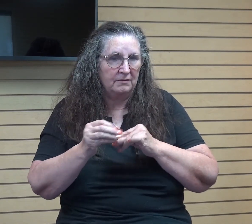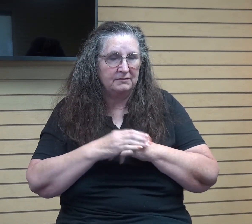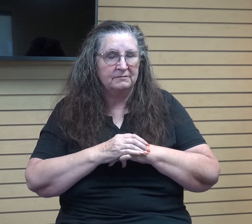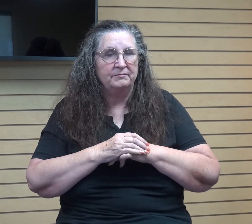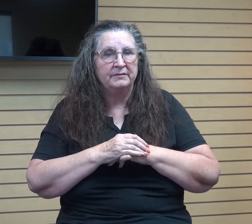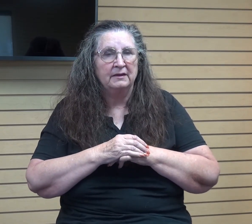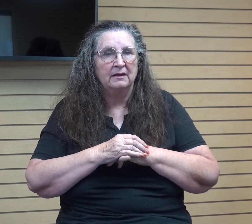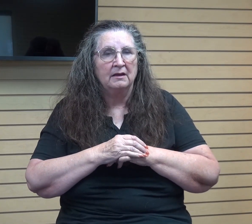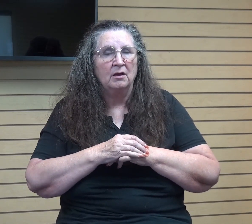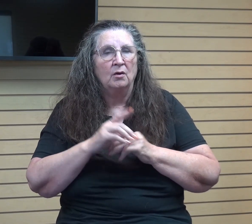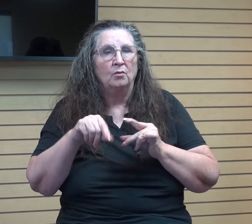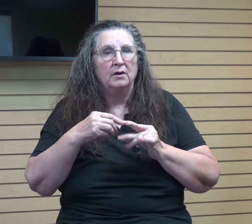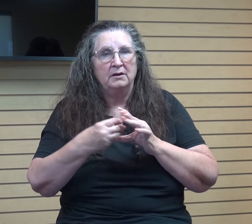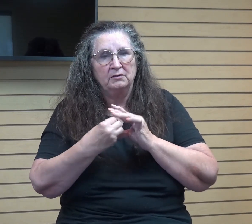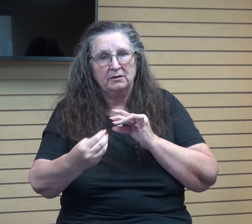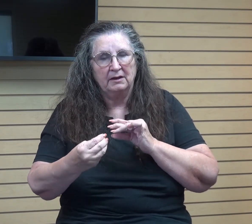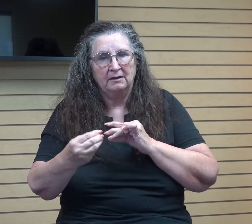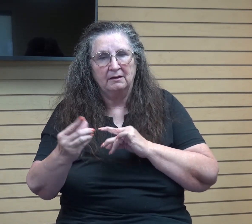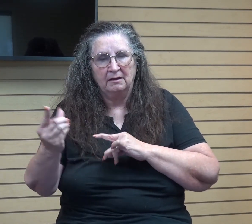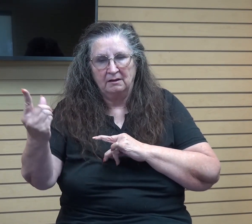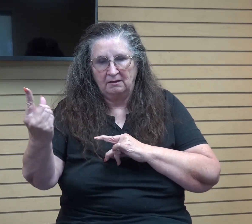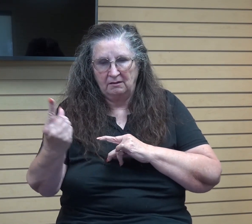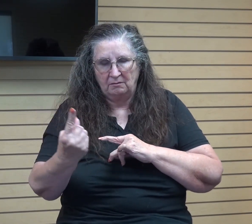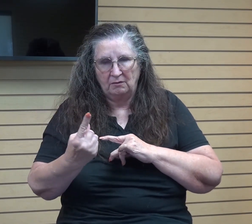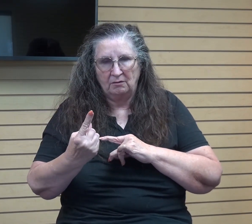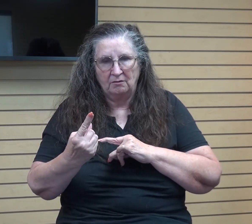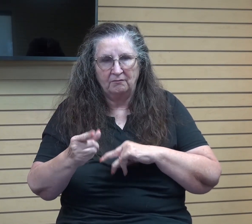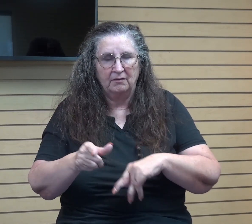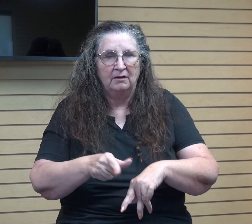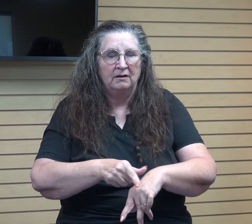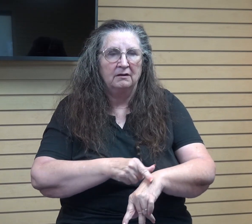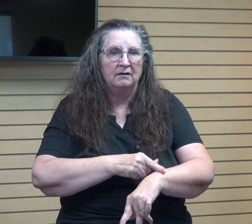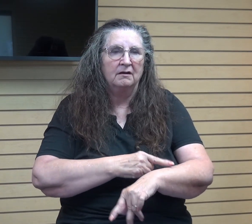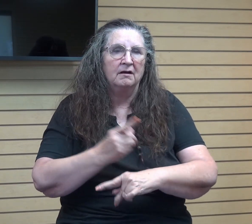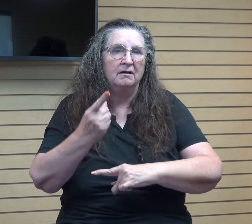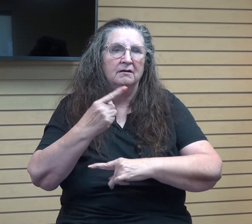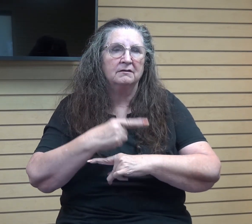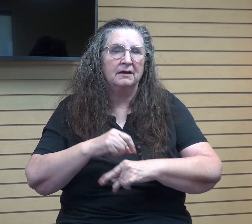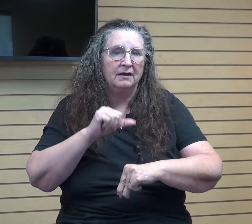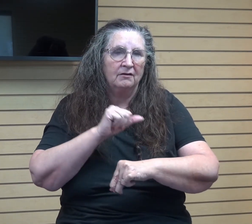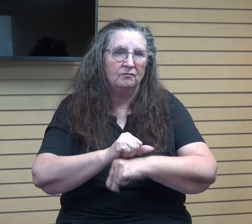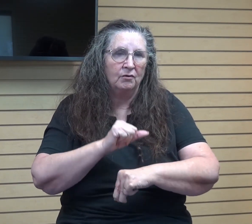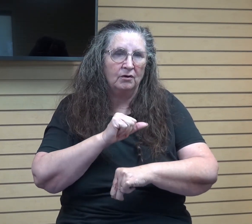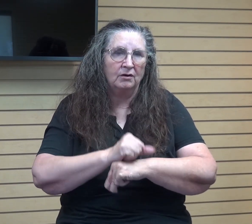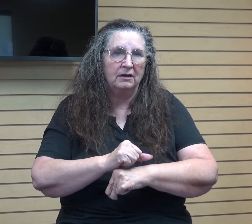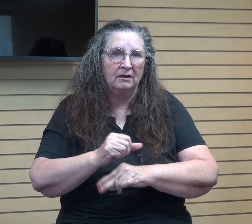was away, he'd always come home from a long day of construction. And all I'd see was the